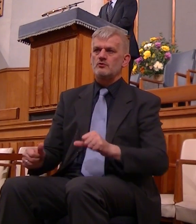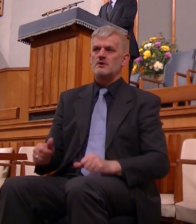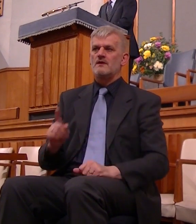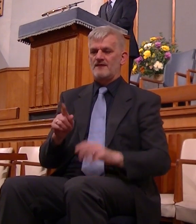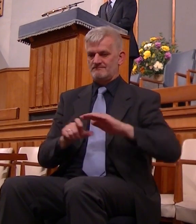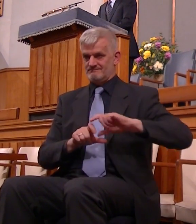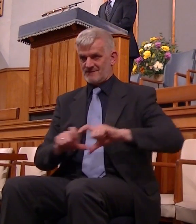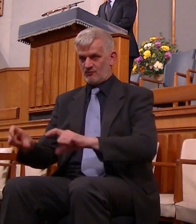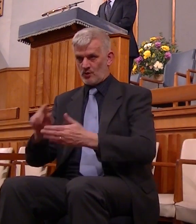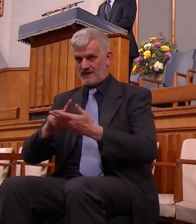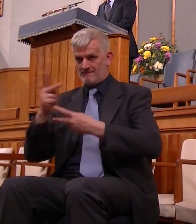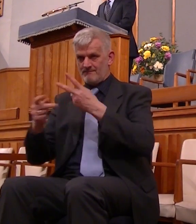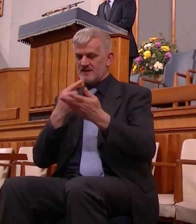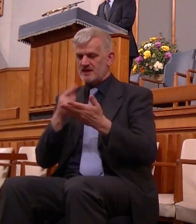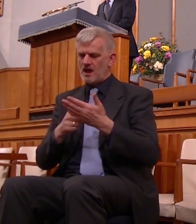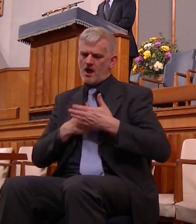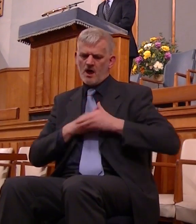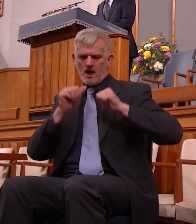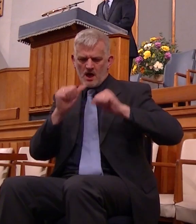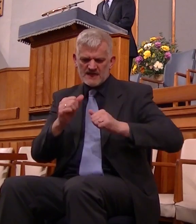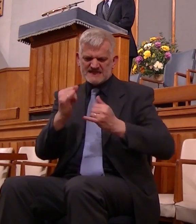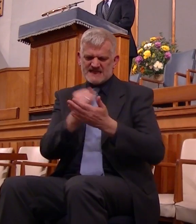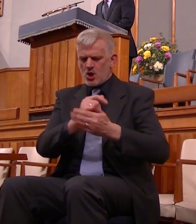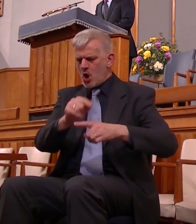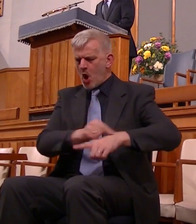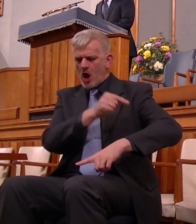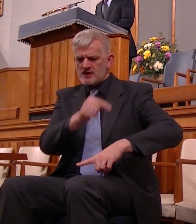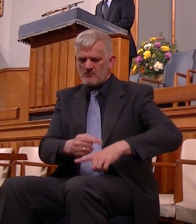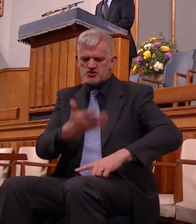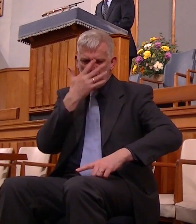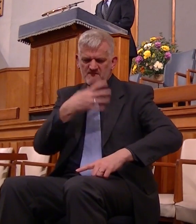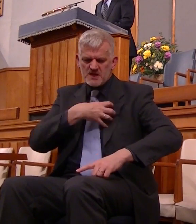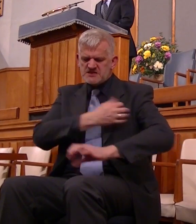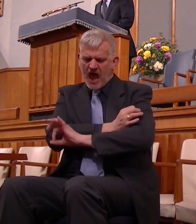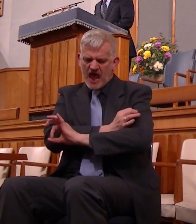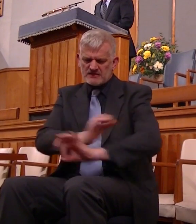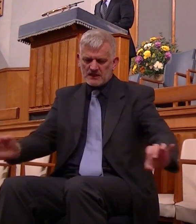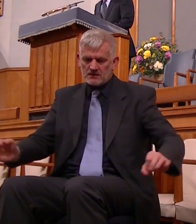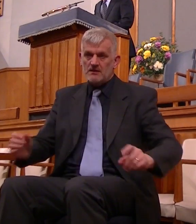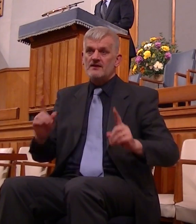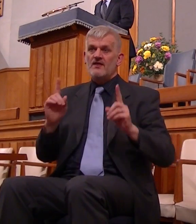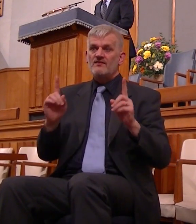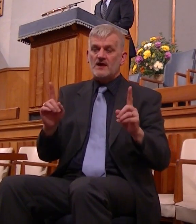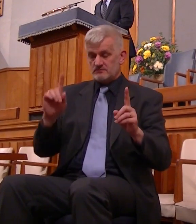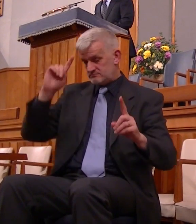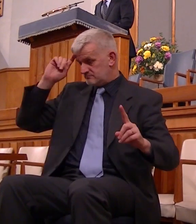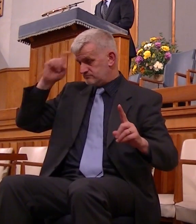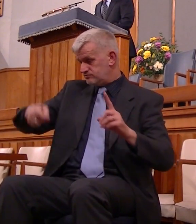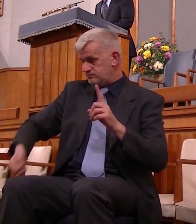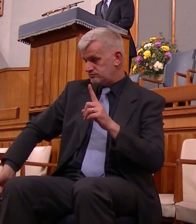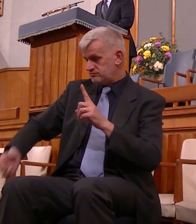this in evil long I took delight unawed by shame or fear till a new wonder shocked my